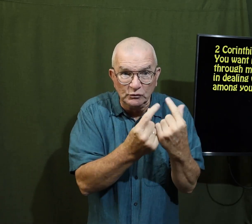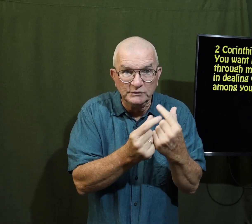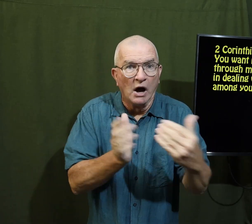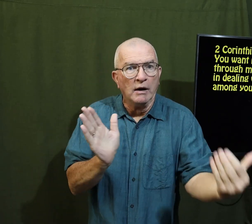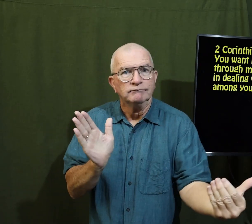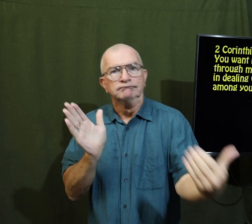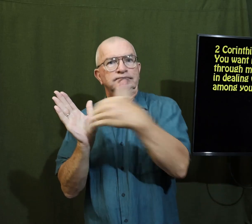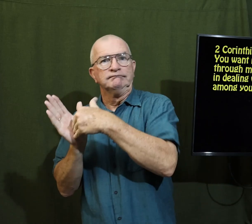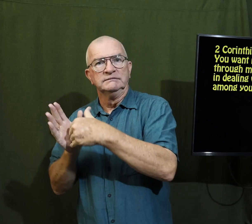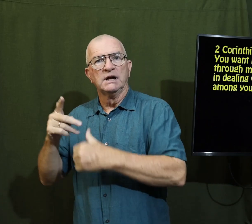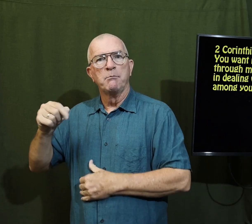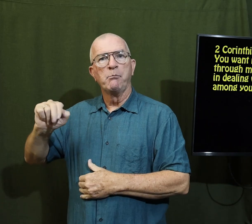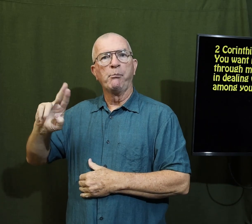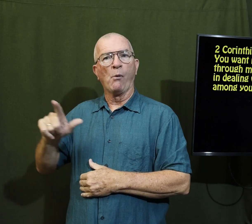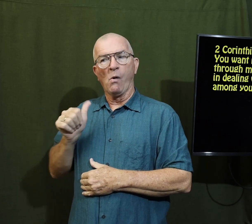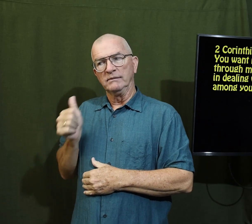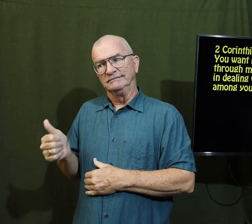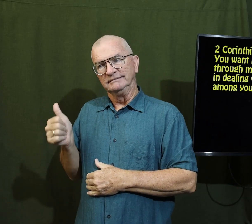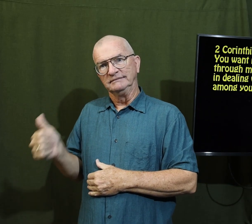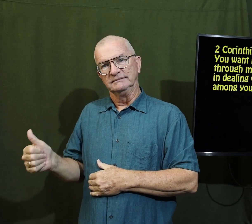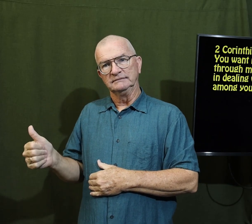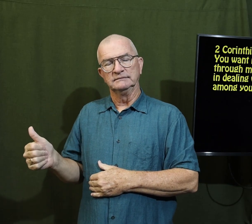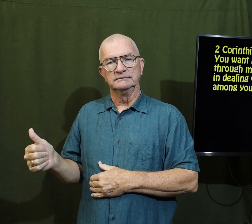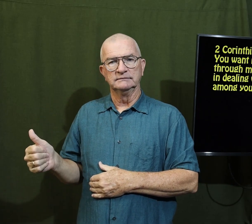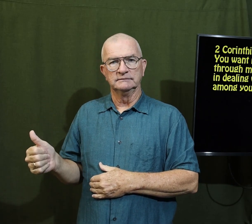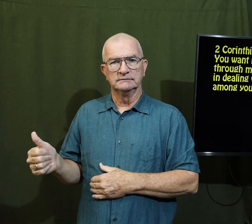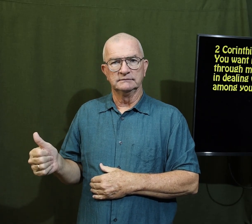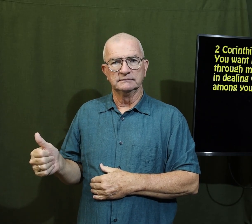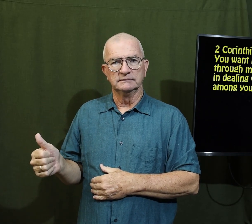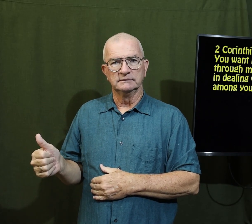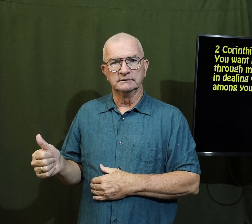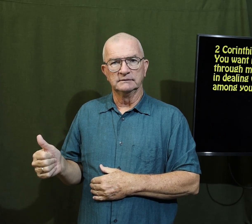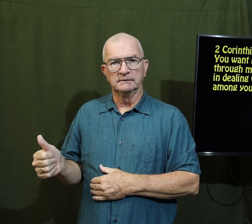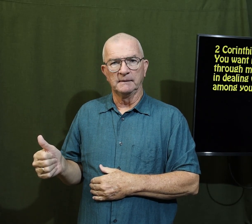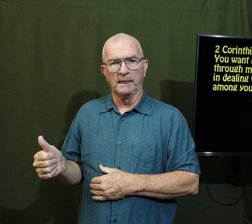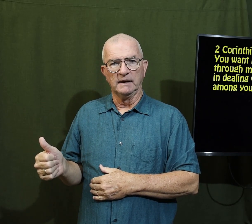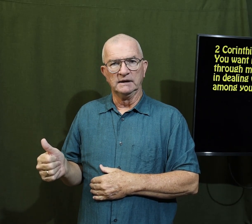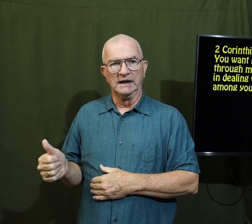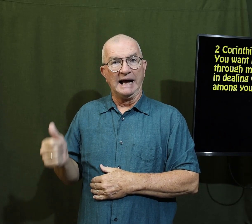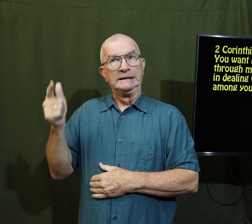Now some groups are against even Paul himself